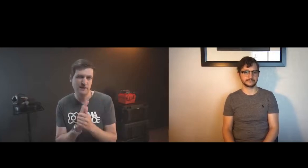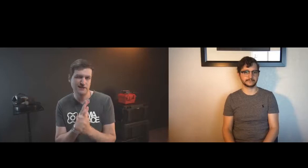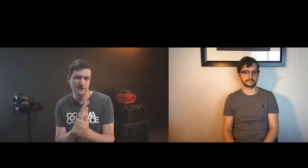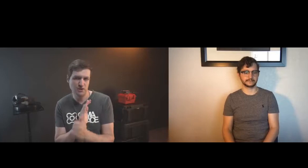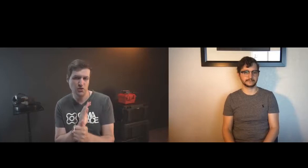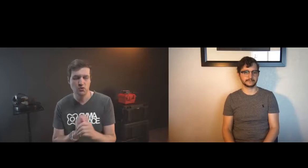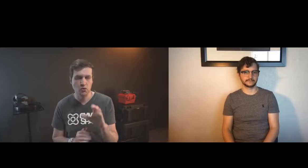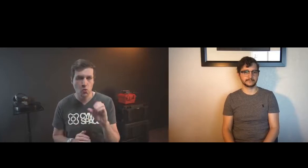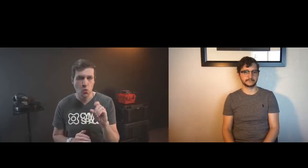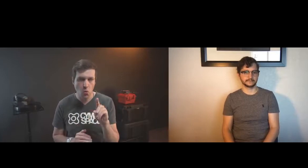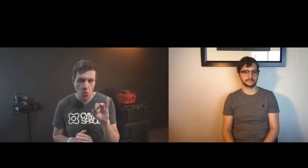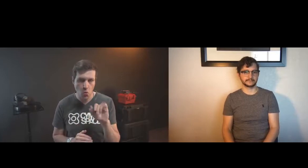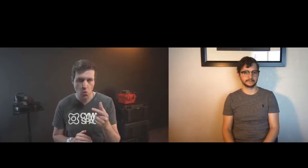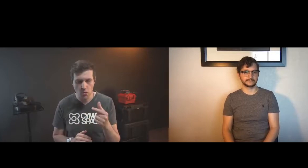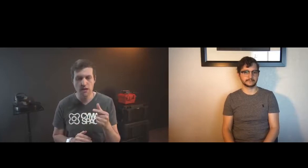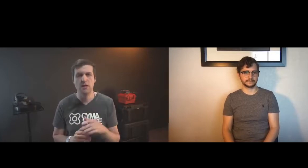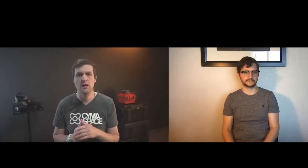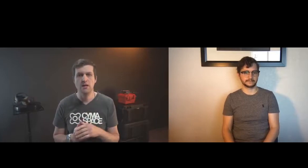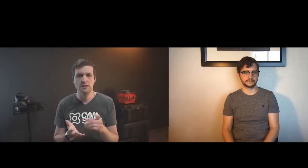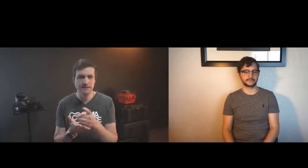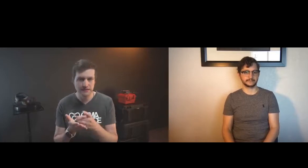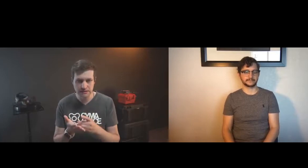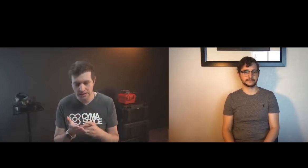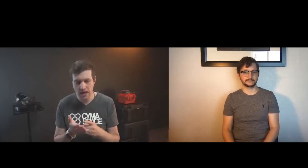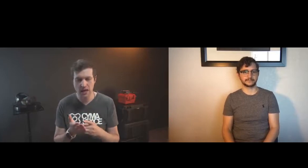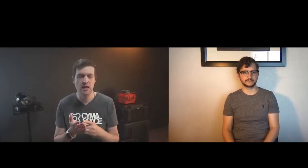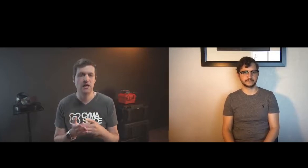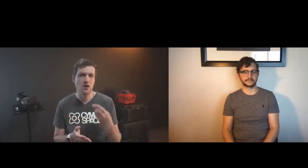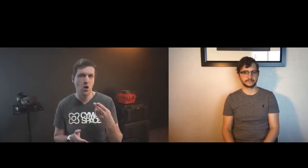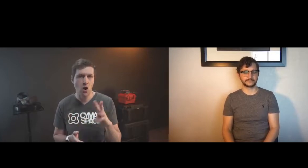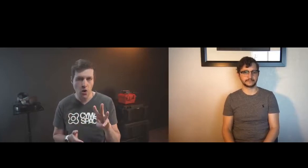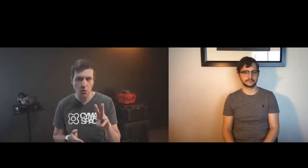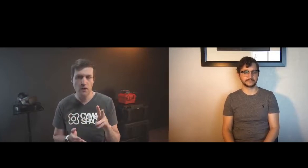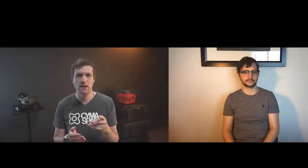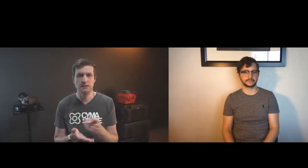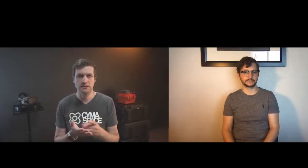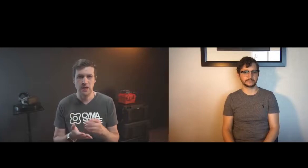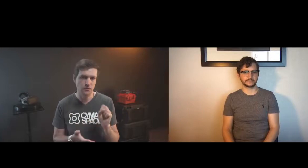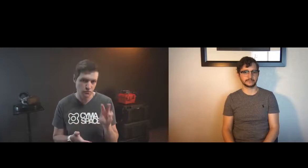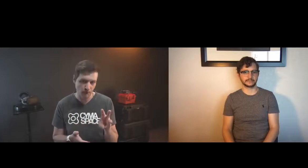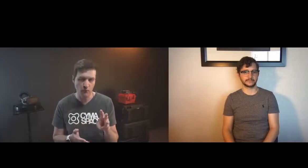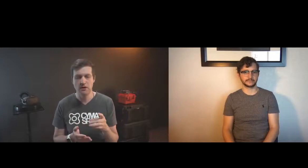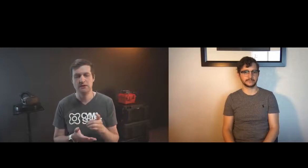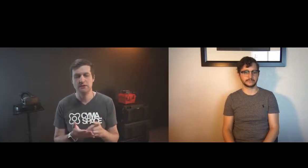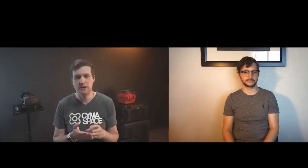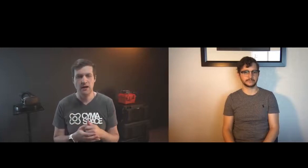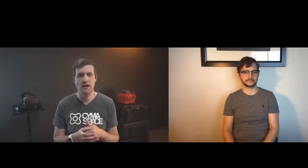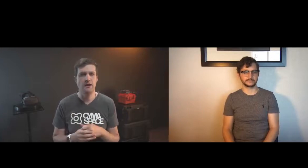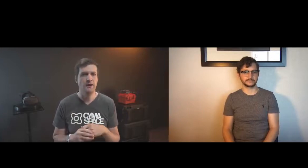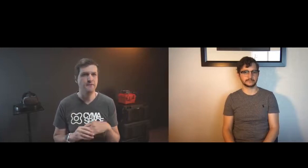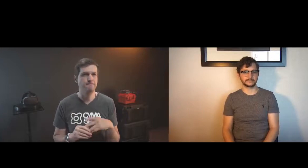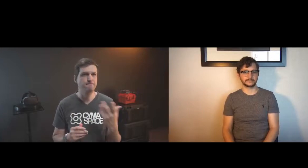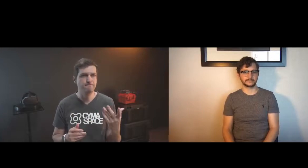deaf people with the expertise in terms of coding and design to be able to design hardware